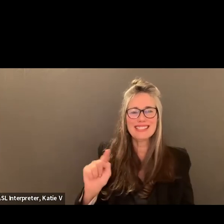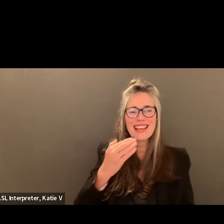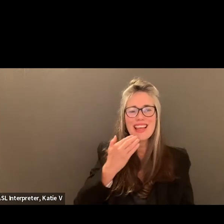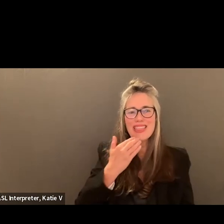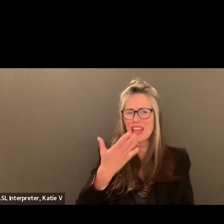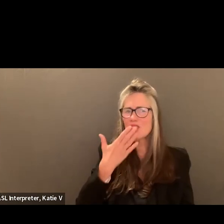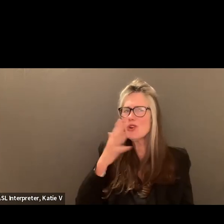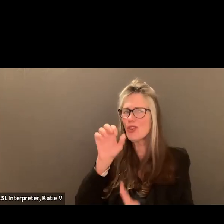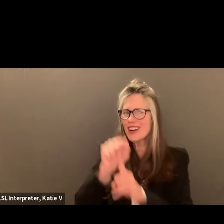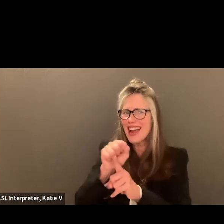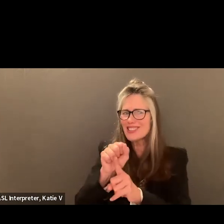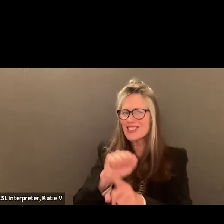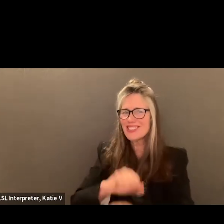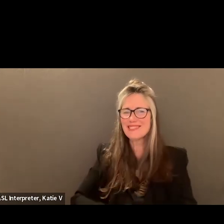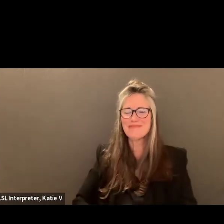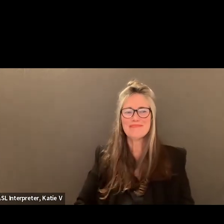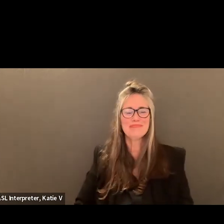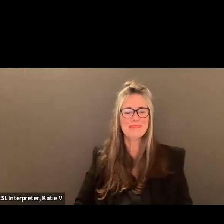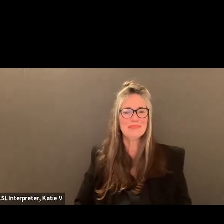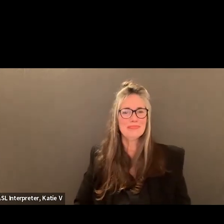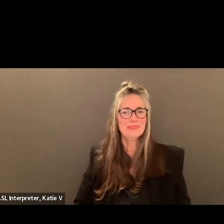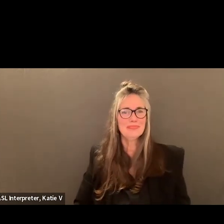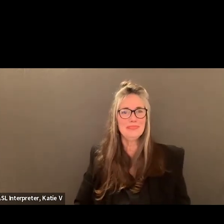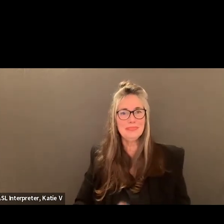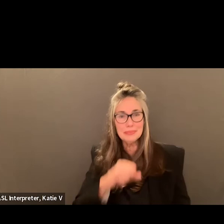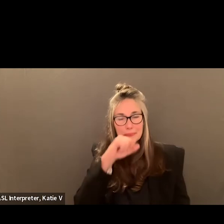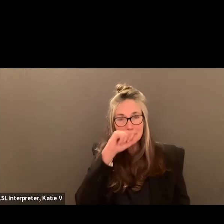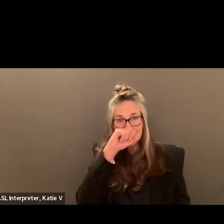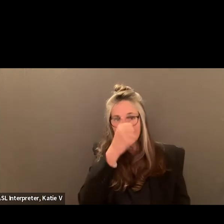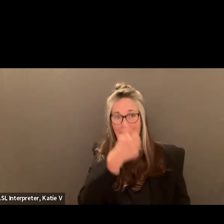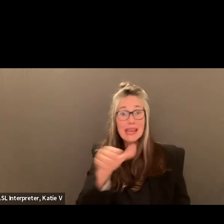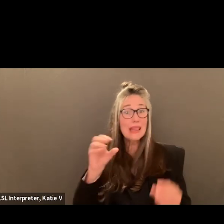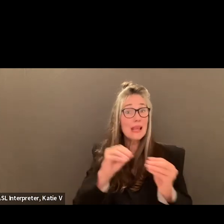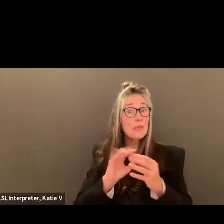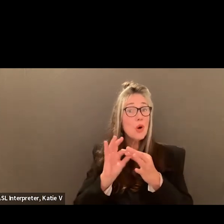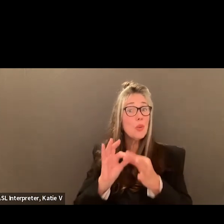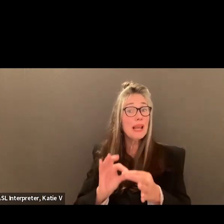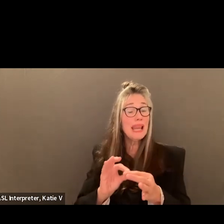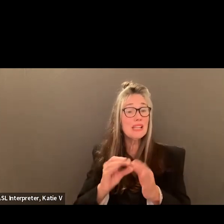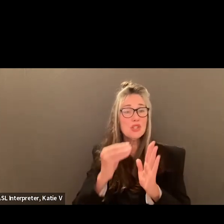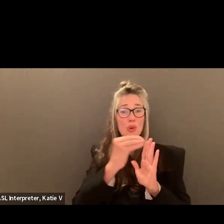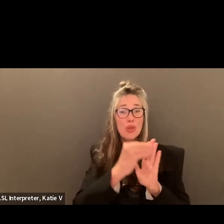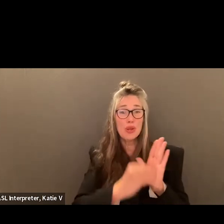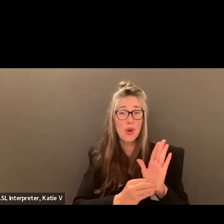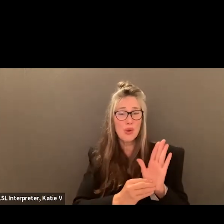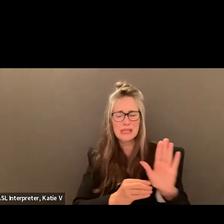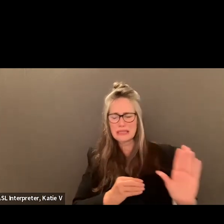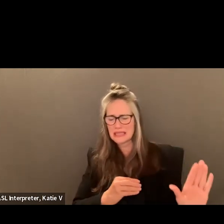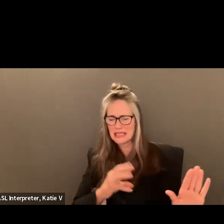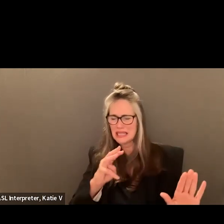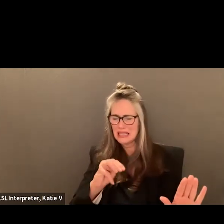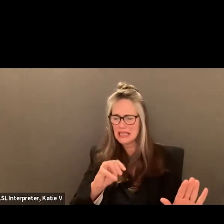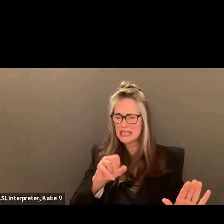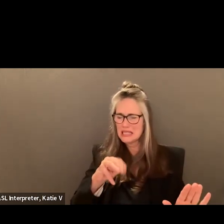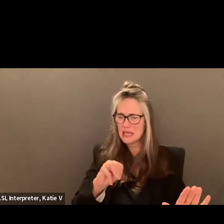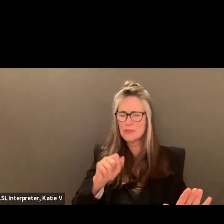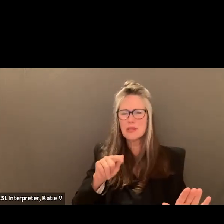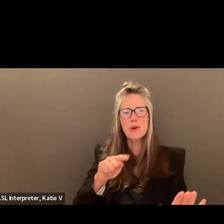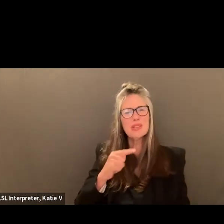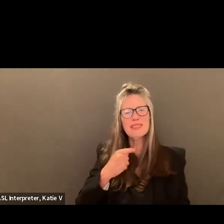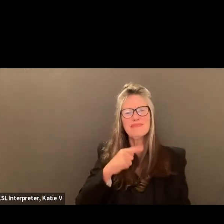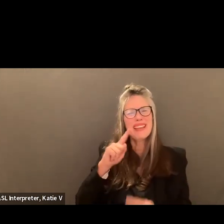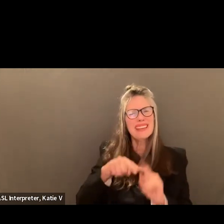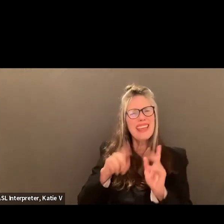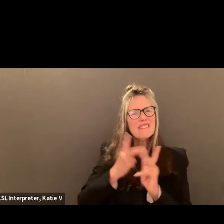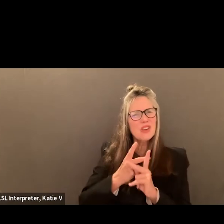Great catch on that one. Anything else for the notice? I don't think it's in the notice and I can't figure it out. When I was looking at, about